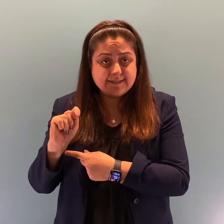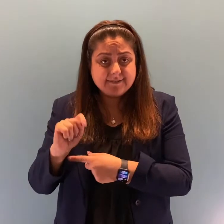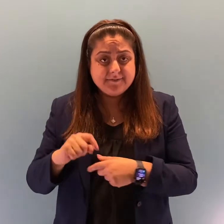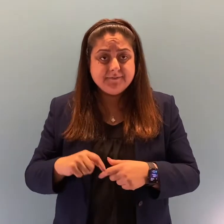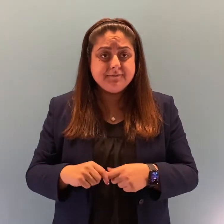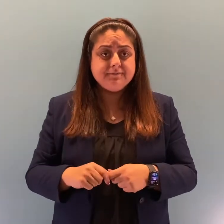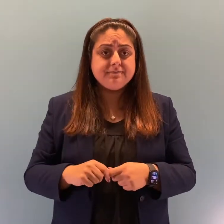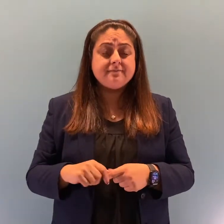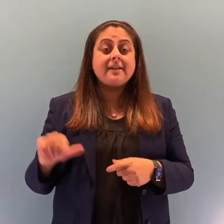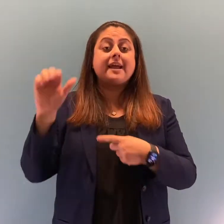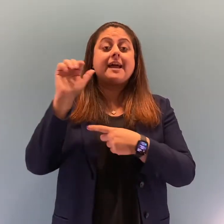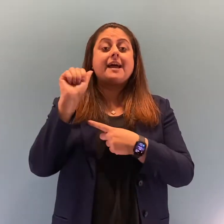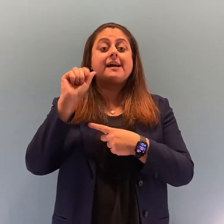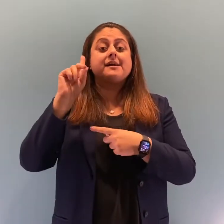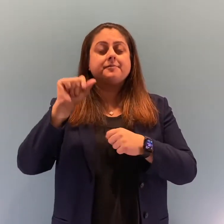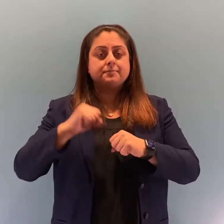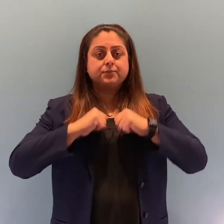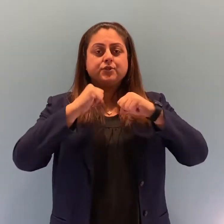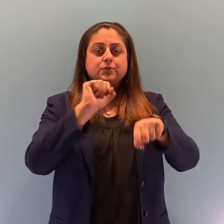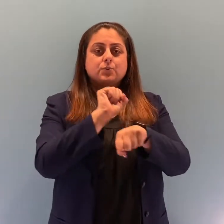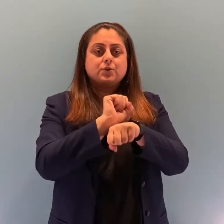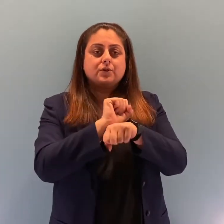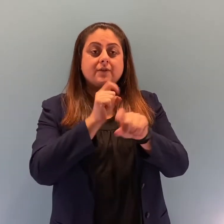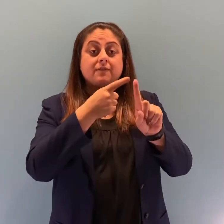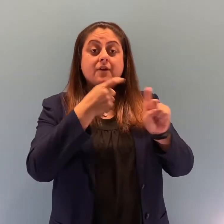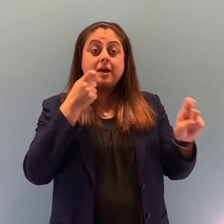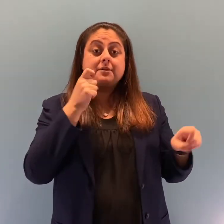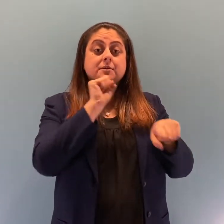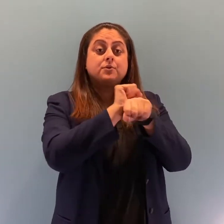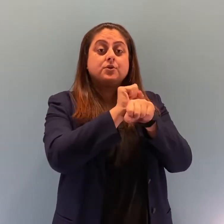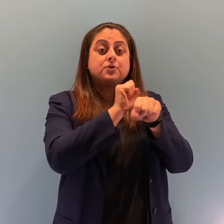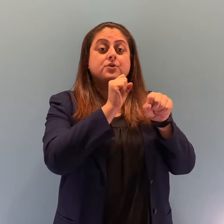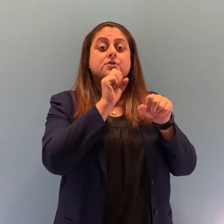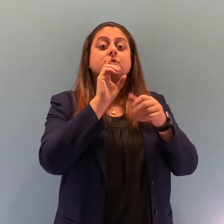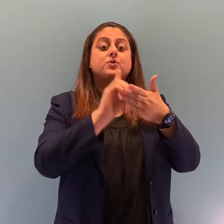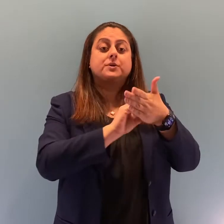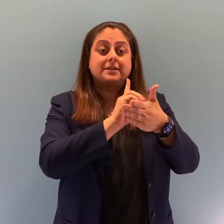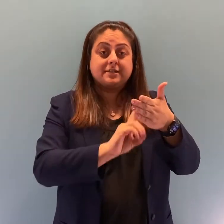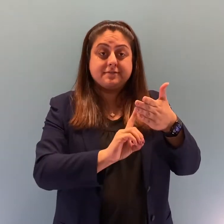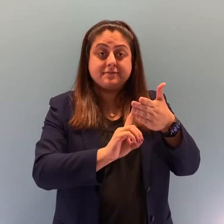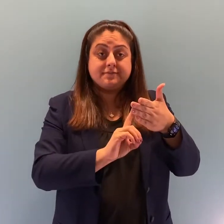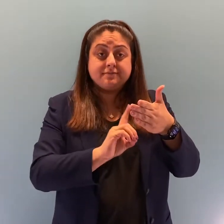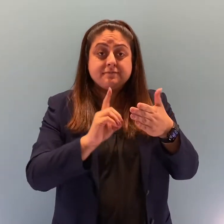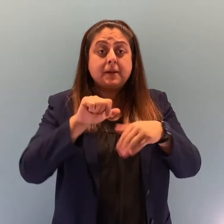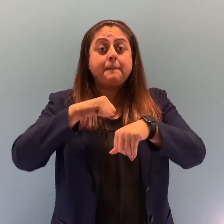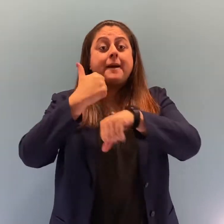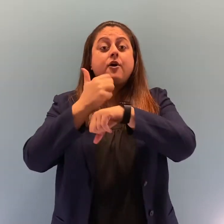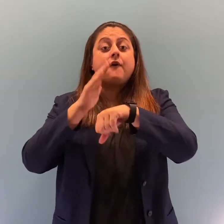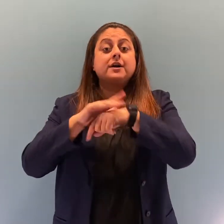The ADA protects workers from employment discrimination based on their disabilities. It requires employers to provide reasonable